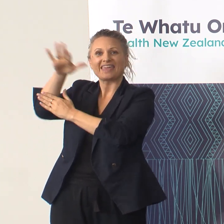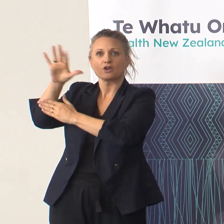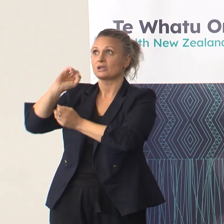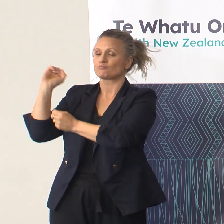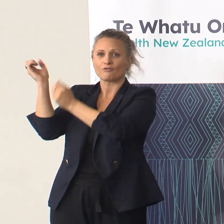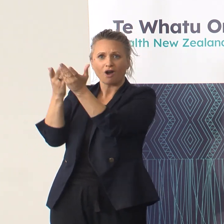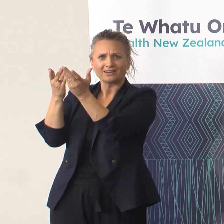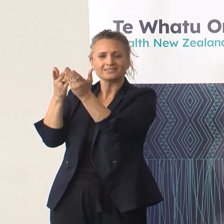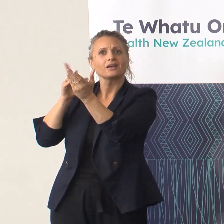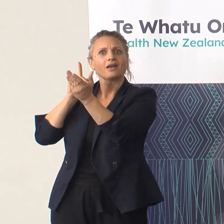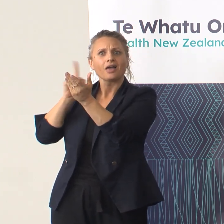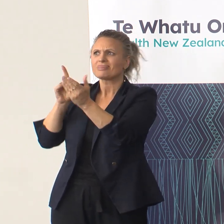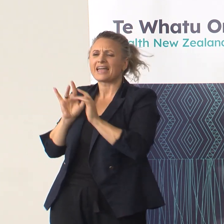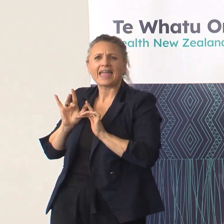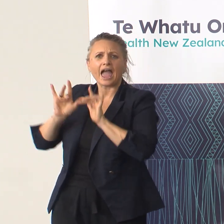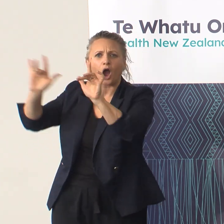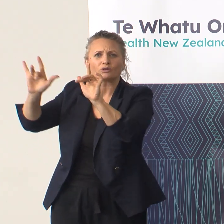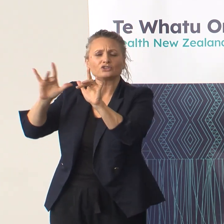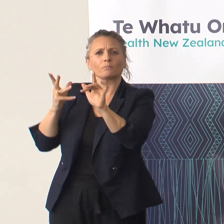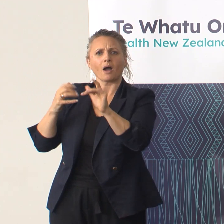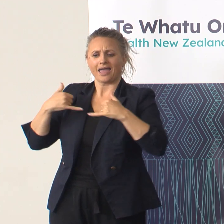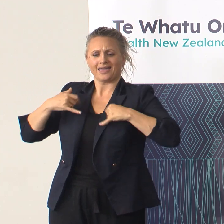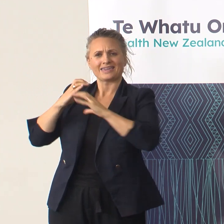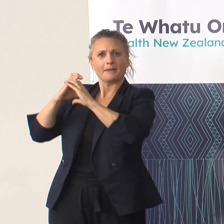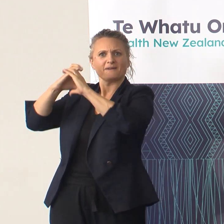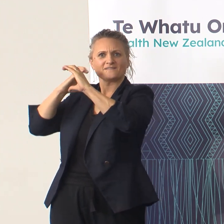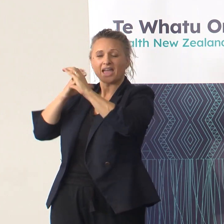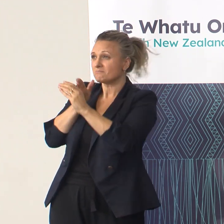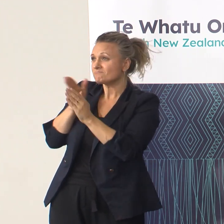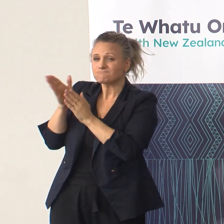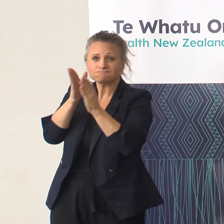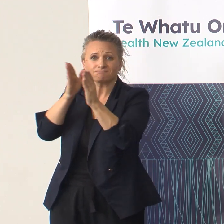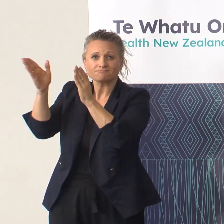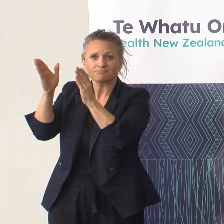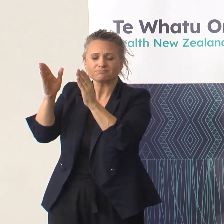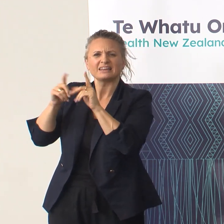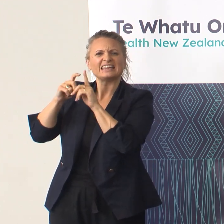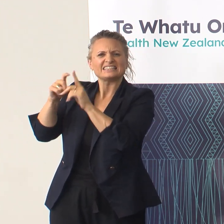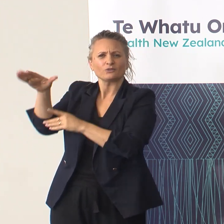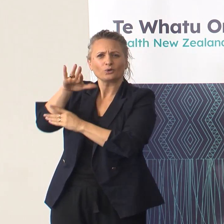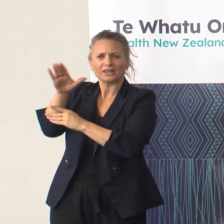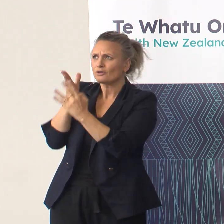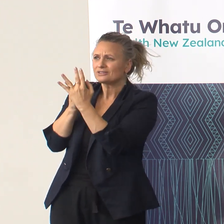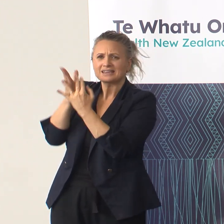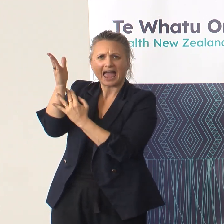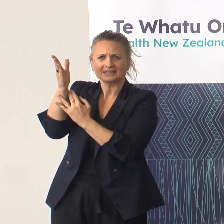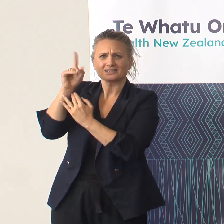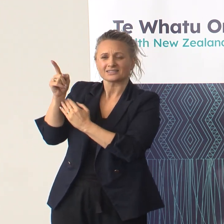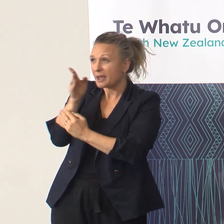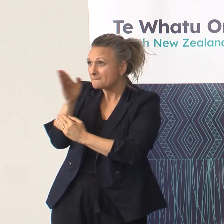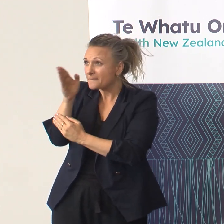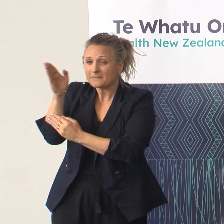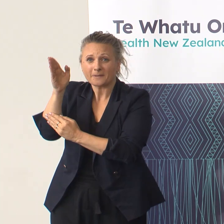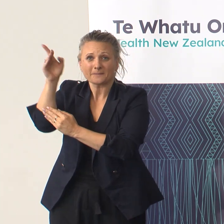campervan units, they get out to hard to reach areas of the north, they set up this in June this year, and of course